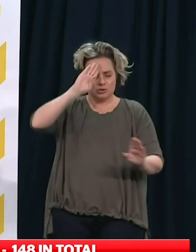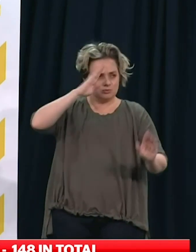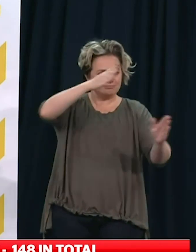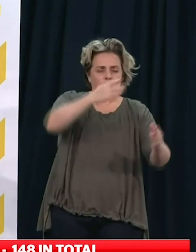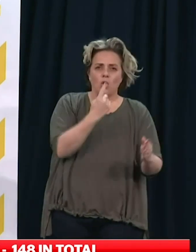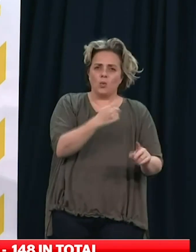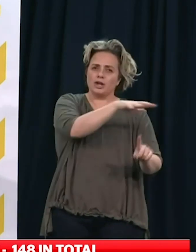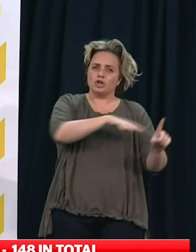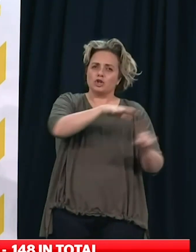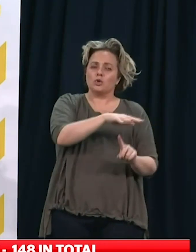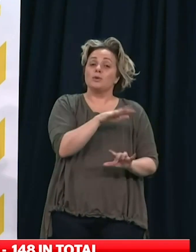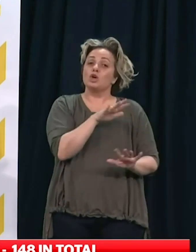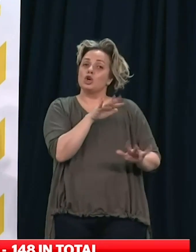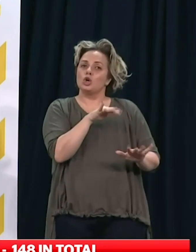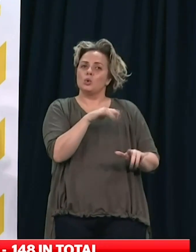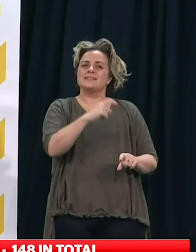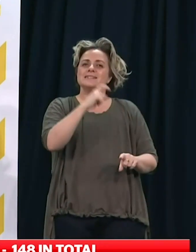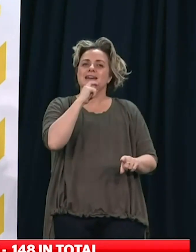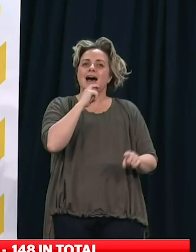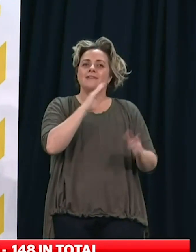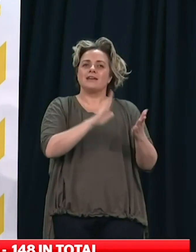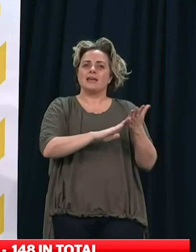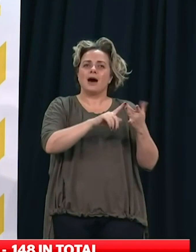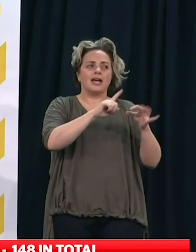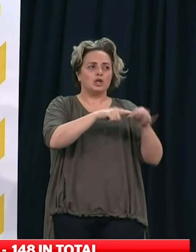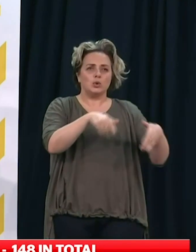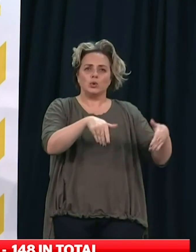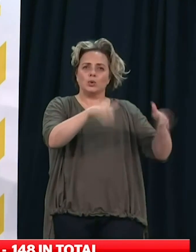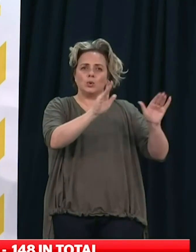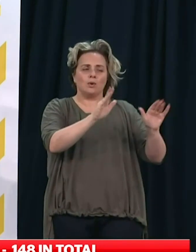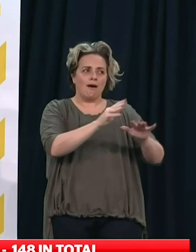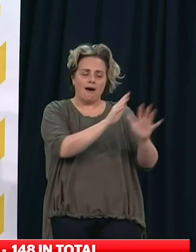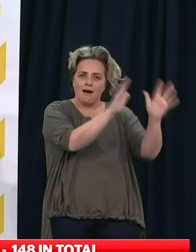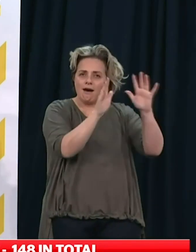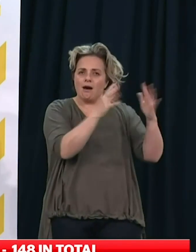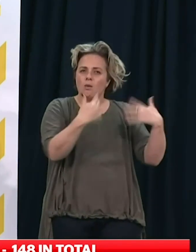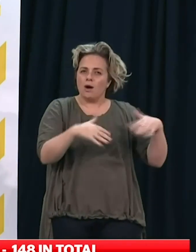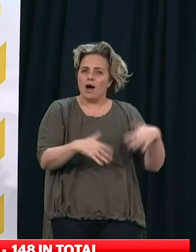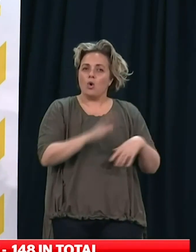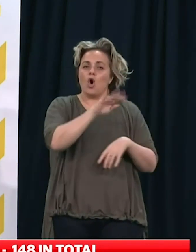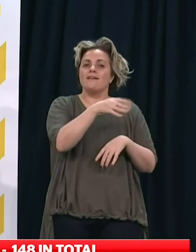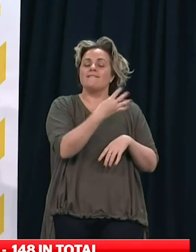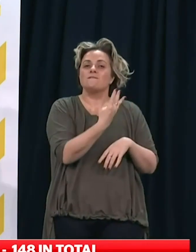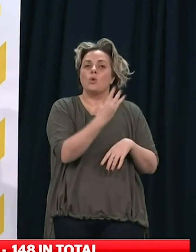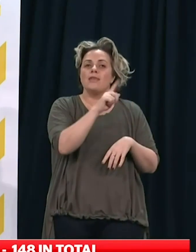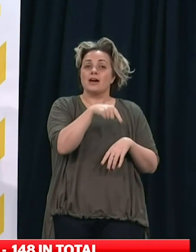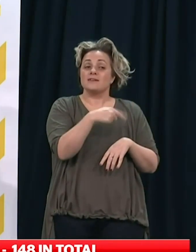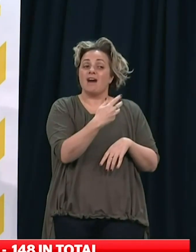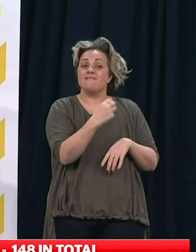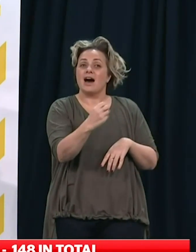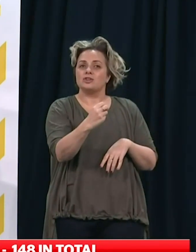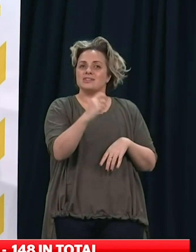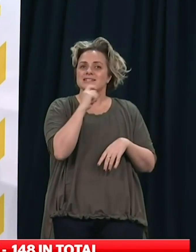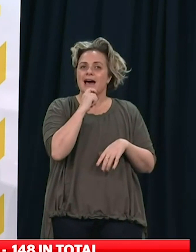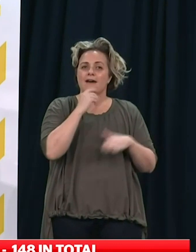particular, the staff in our managed isolation and quarantine facilities. There are more than 4,500 people